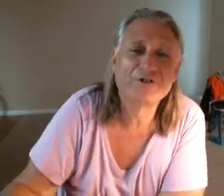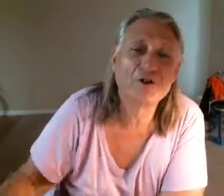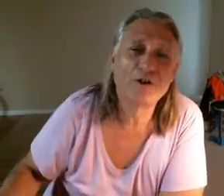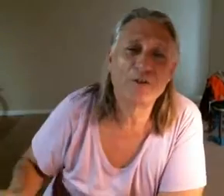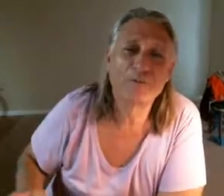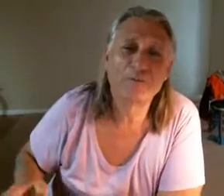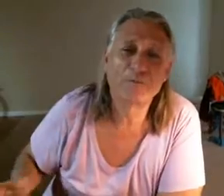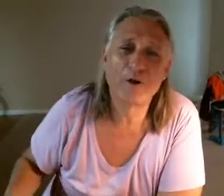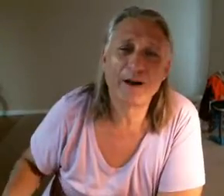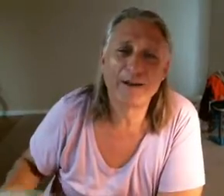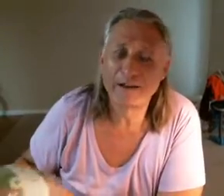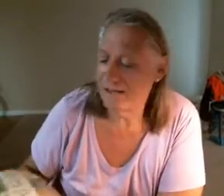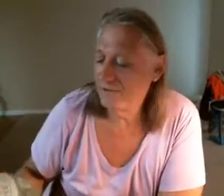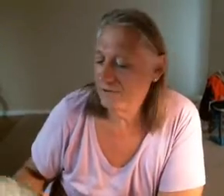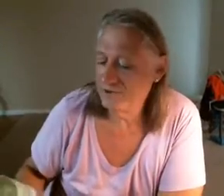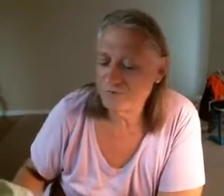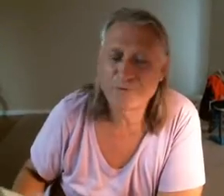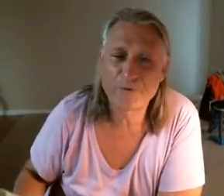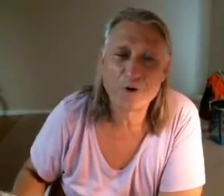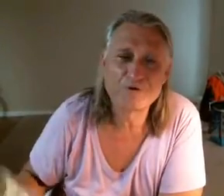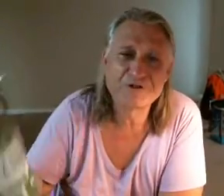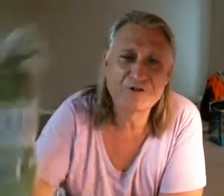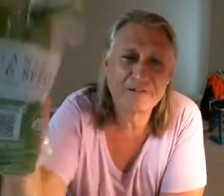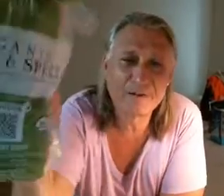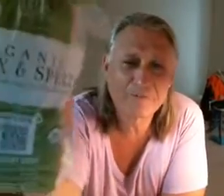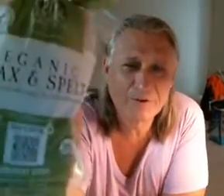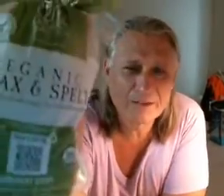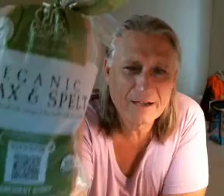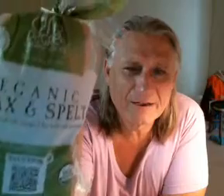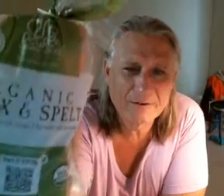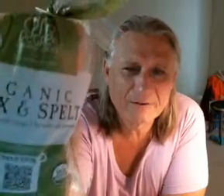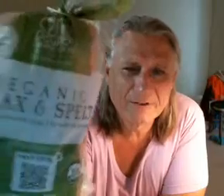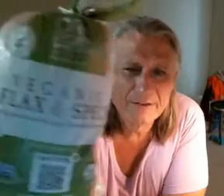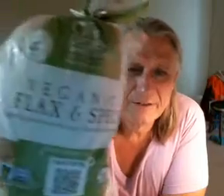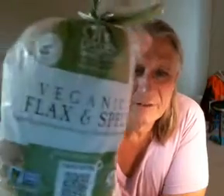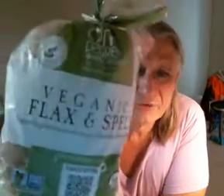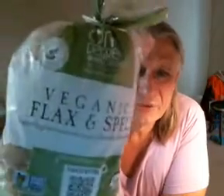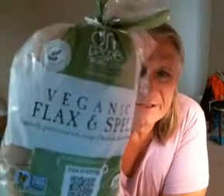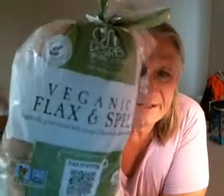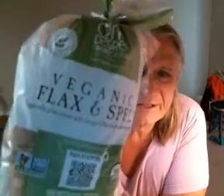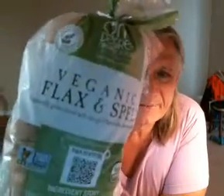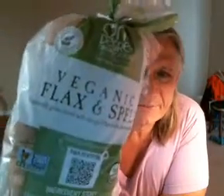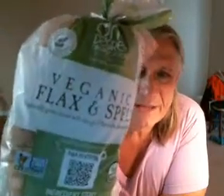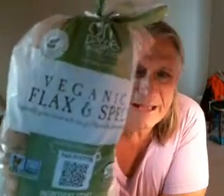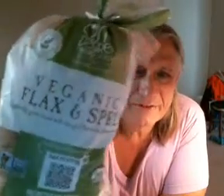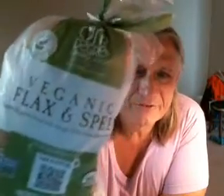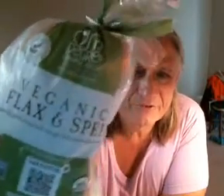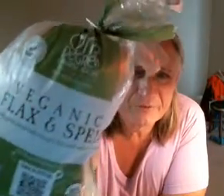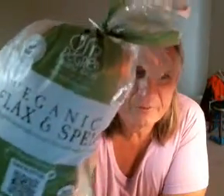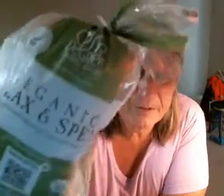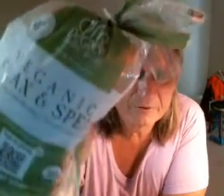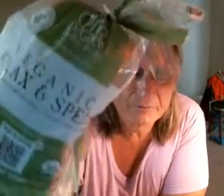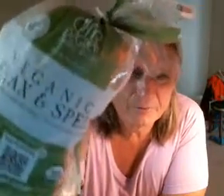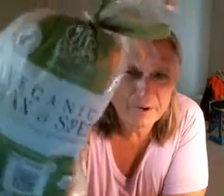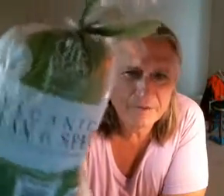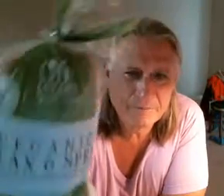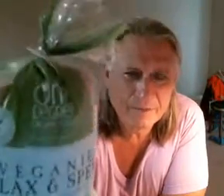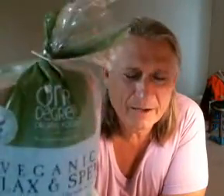to show you the bread I got I this was frozen I left it on the counter it's organic flax and spelt bread by